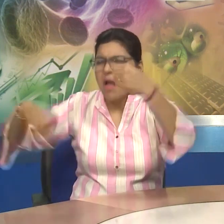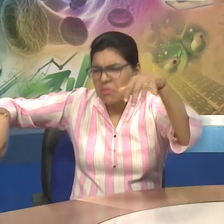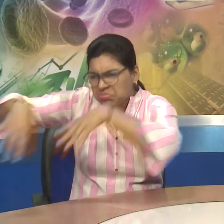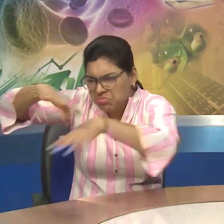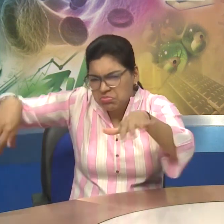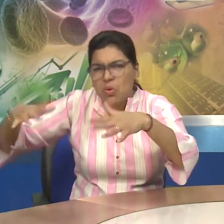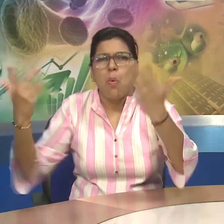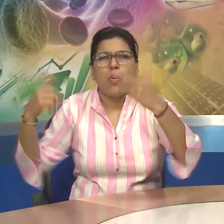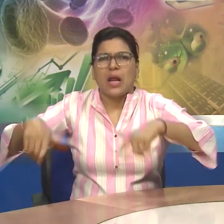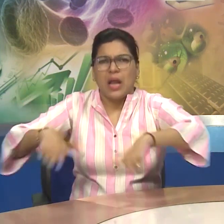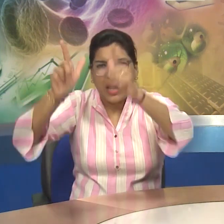Studying When